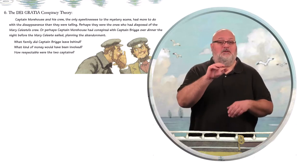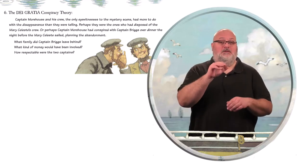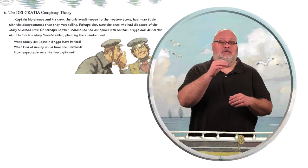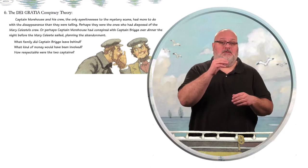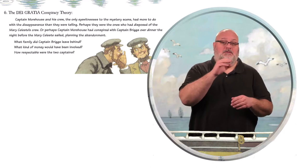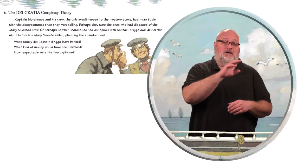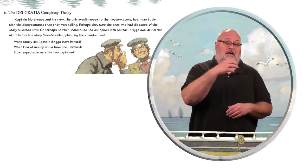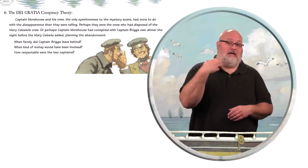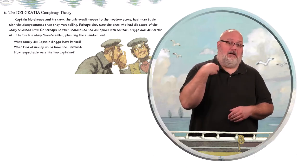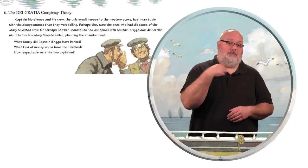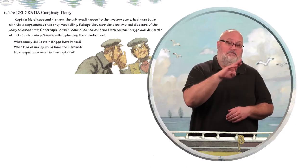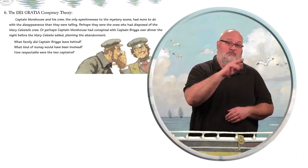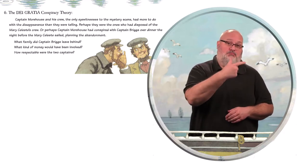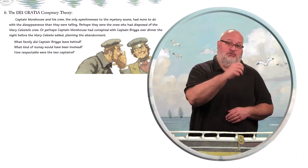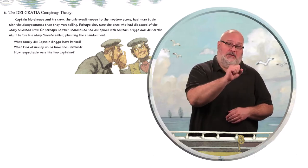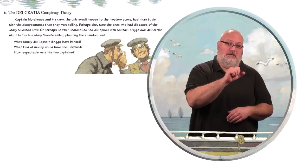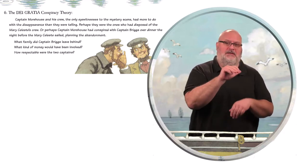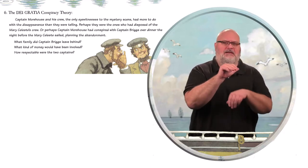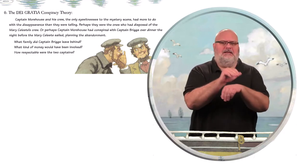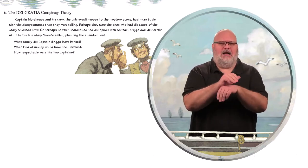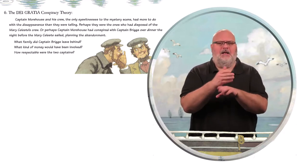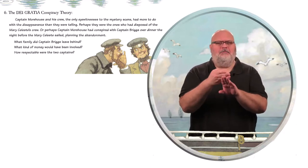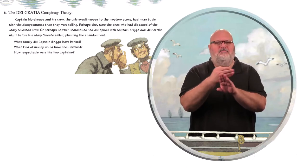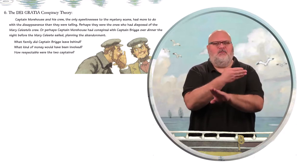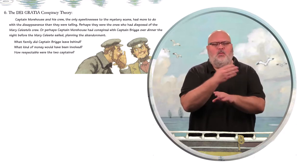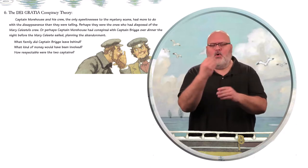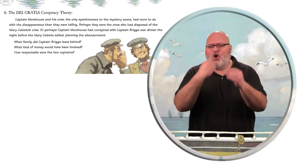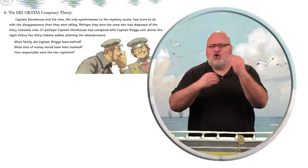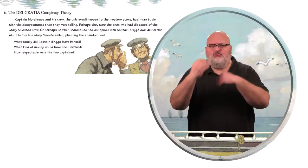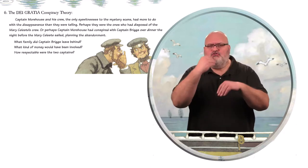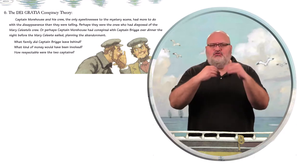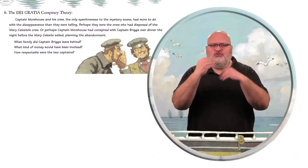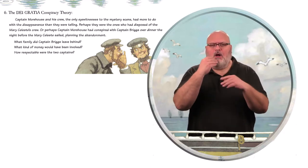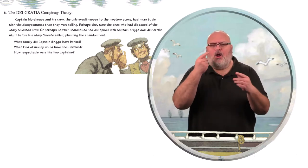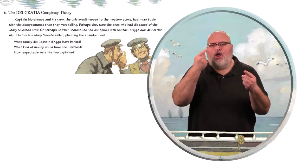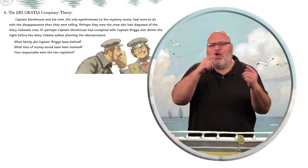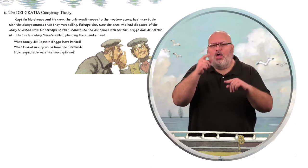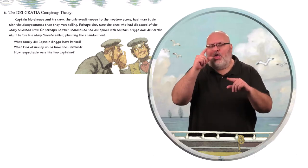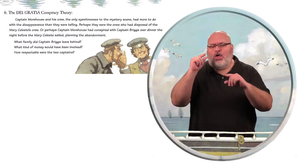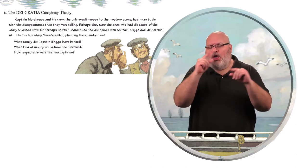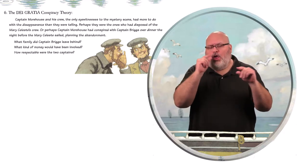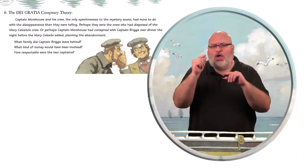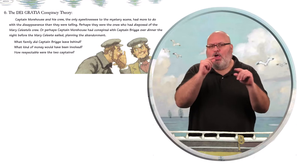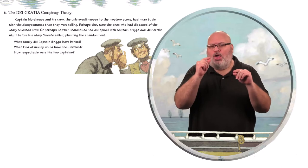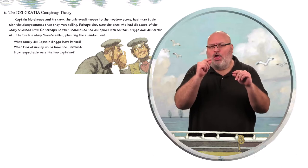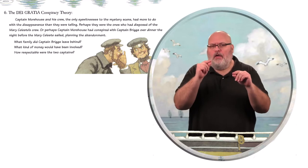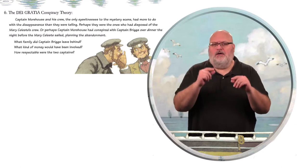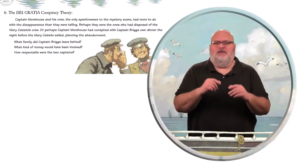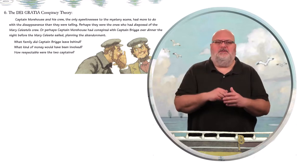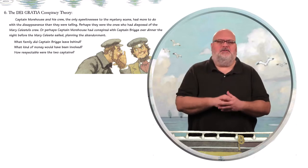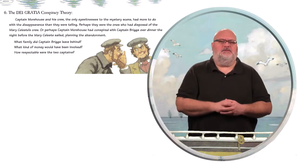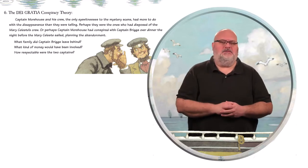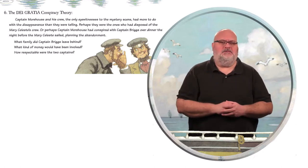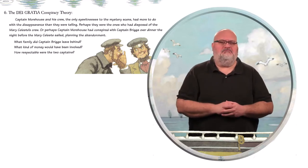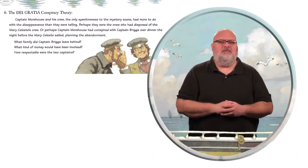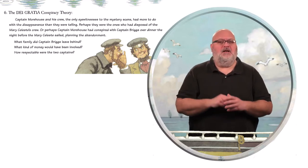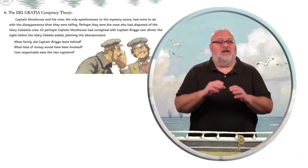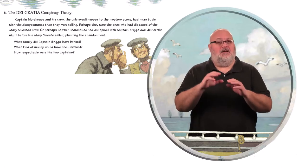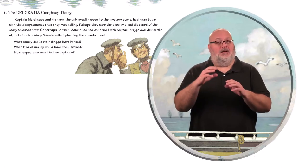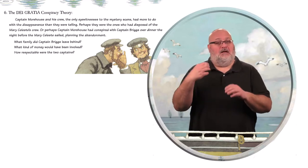Or perhaps Captain Morehouse had conspired with Captain Briggs over dinner the night before the Mary Celeste sailed,